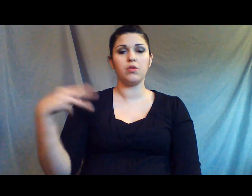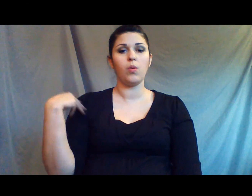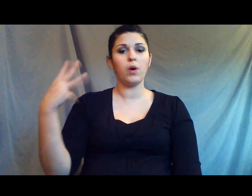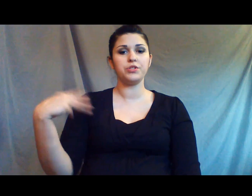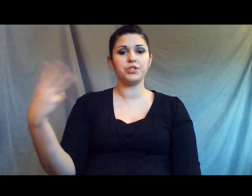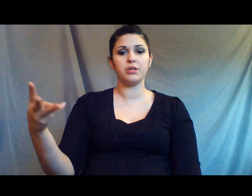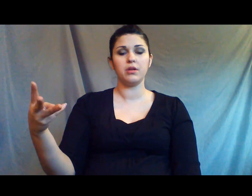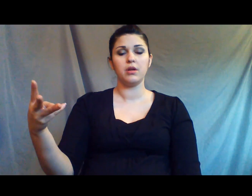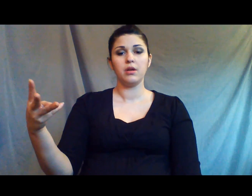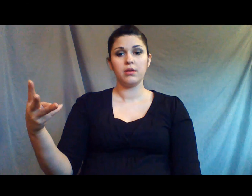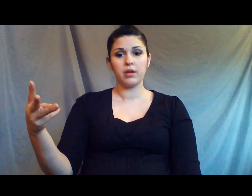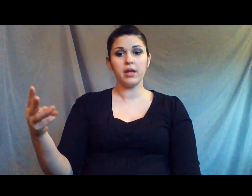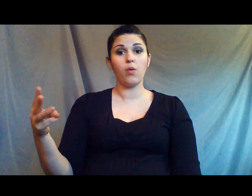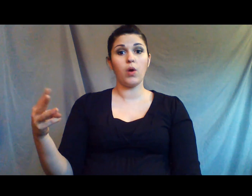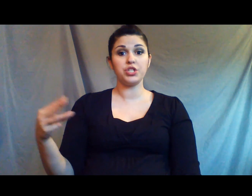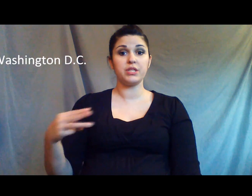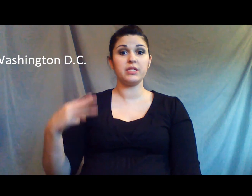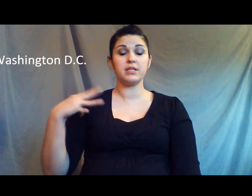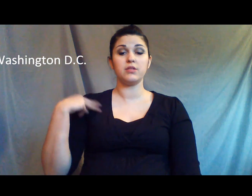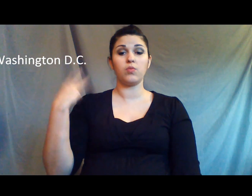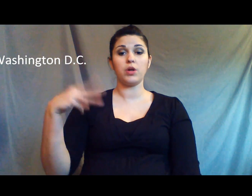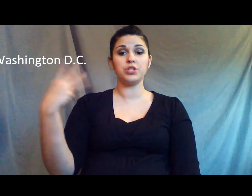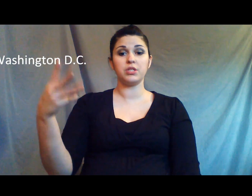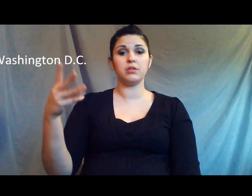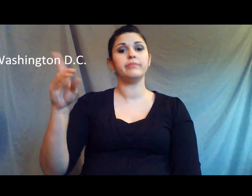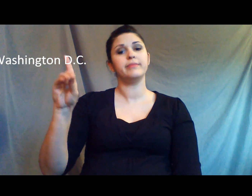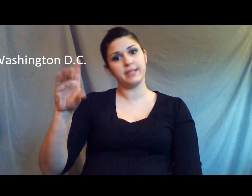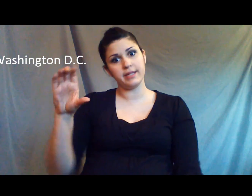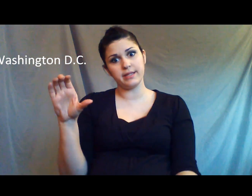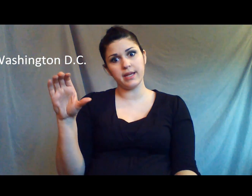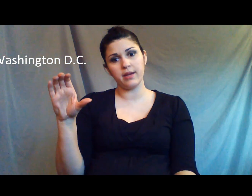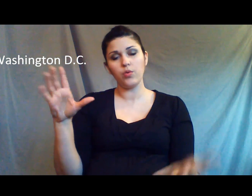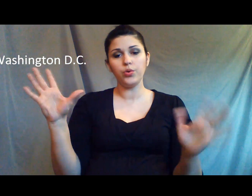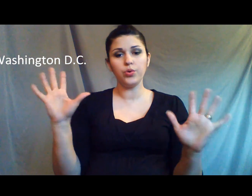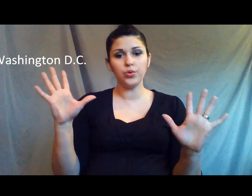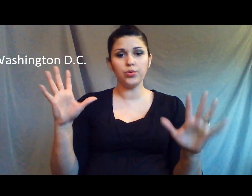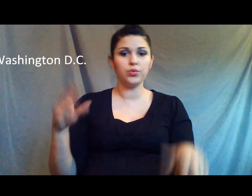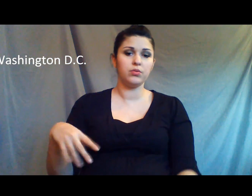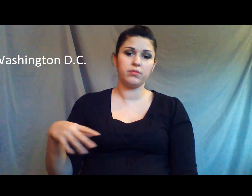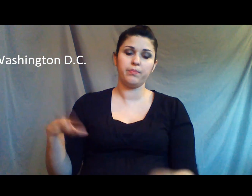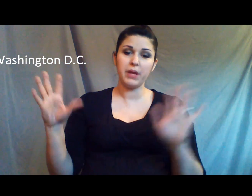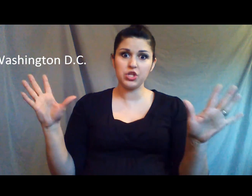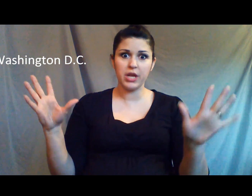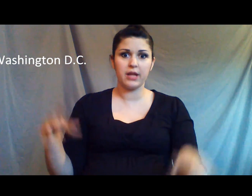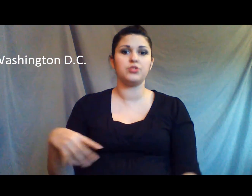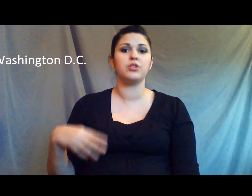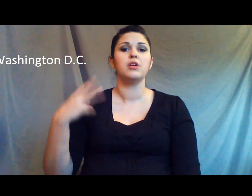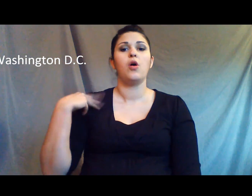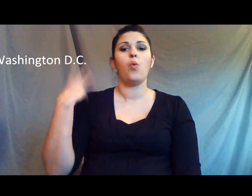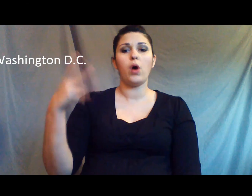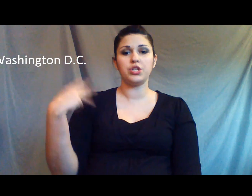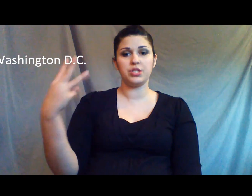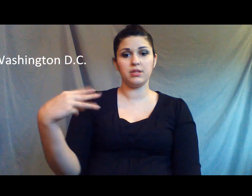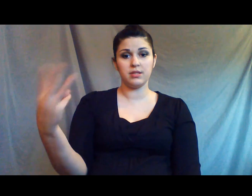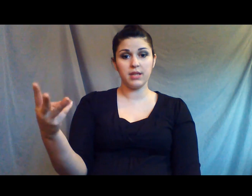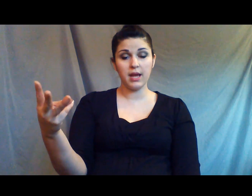Washington. Washington. Washington,.C. Yes. Washington, D.C. Woo! Big change. Washington, the state.